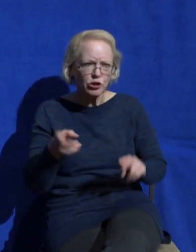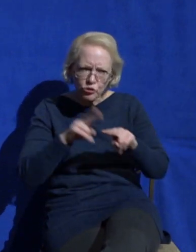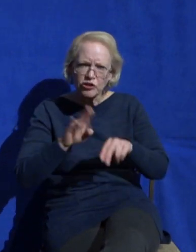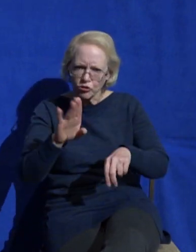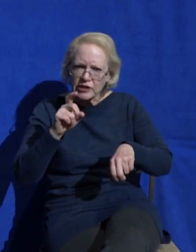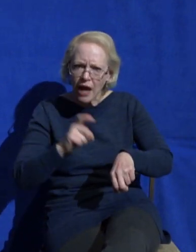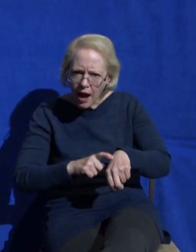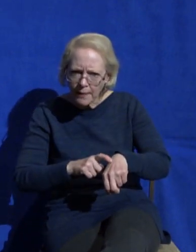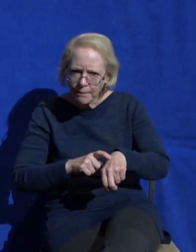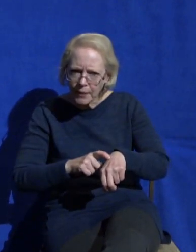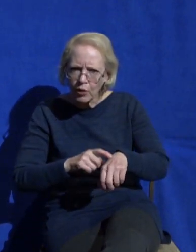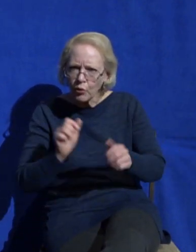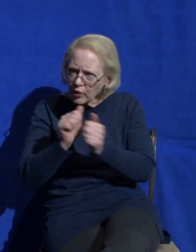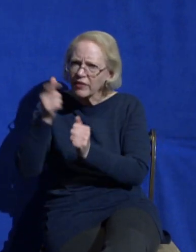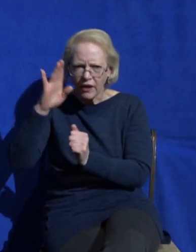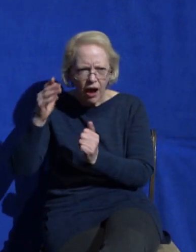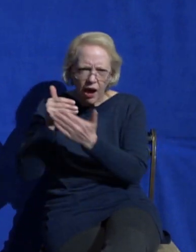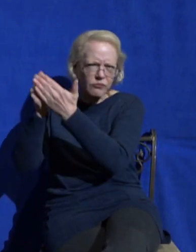into my already overwhelmed life